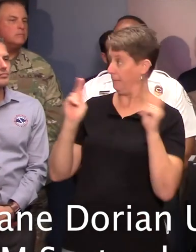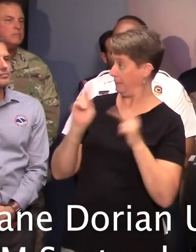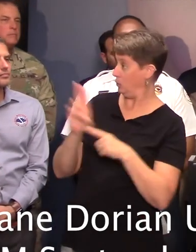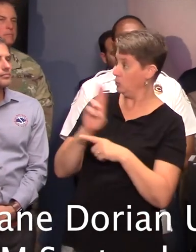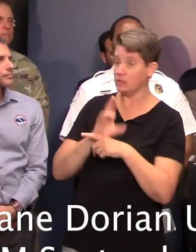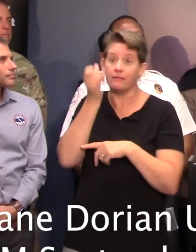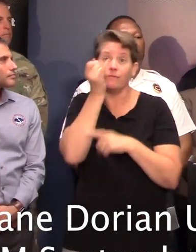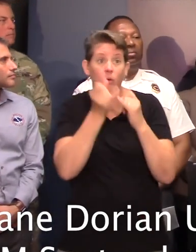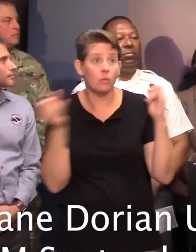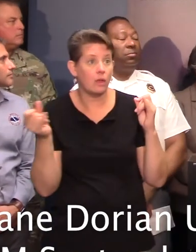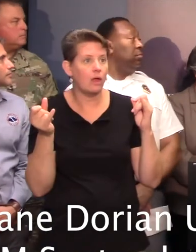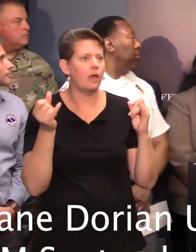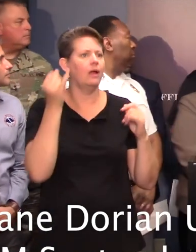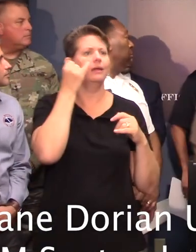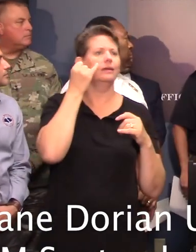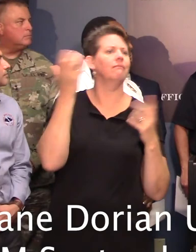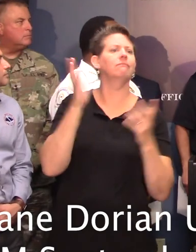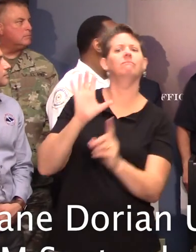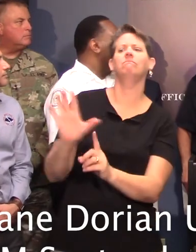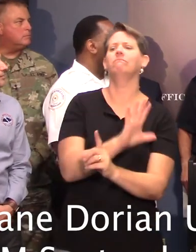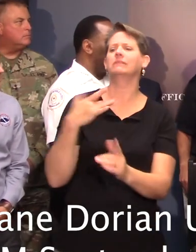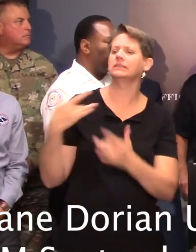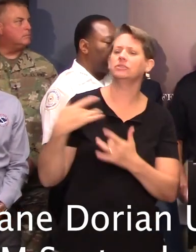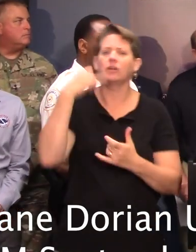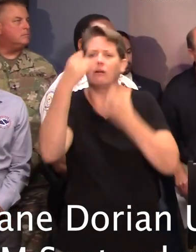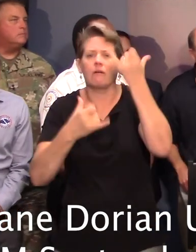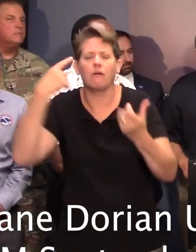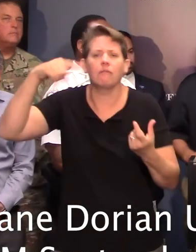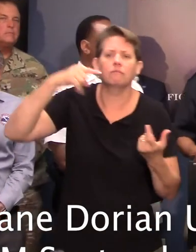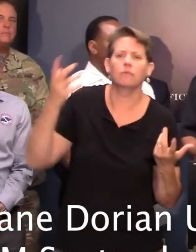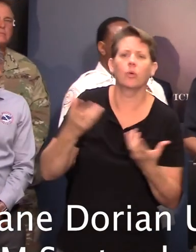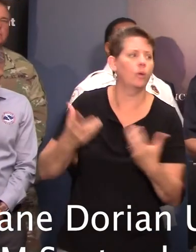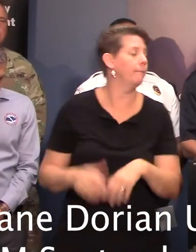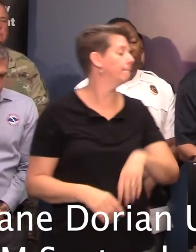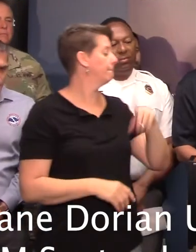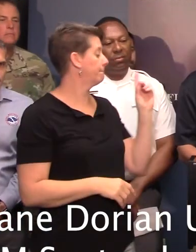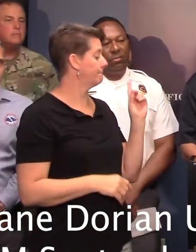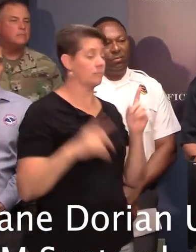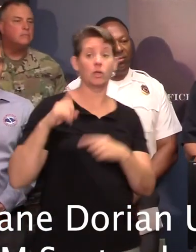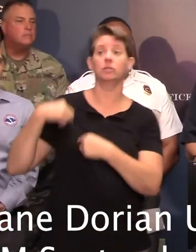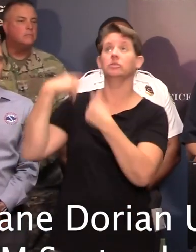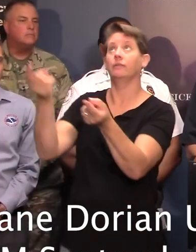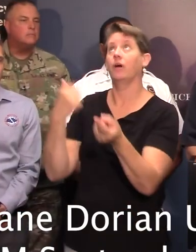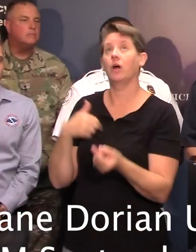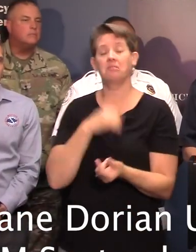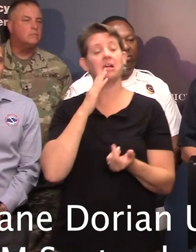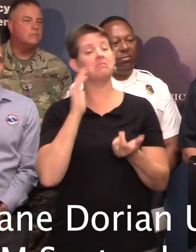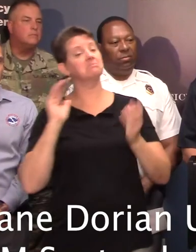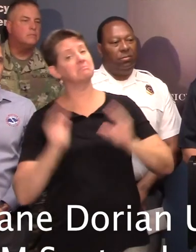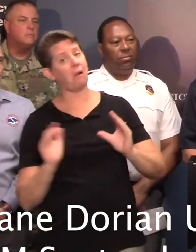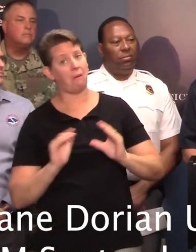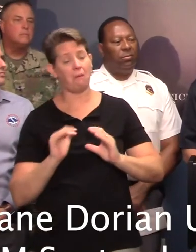phone line and if so, what are their biggest concerns? What are they calling about? What are they asking? So far we've had a relatively small